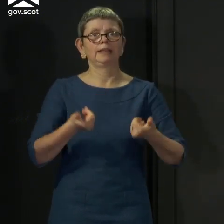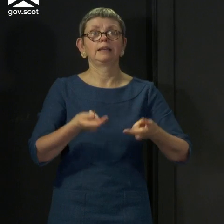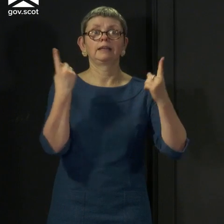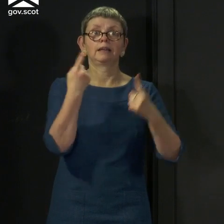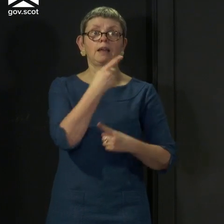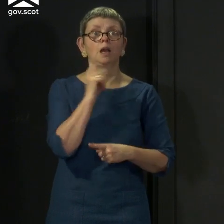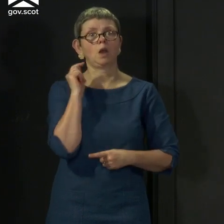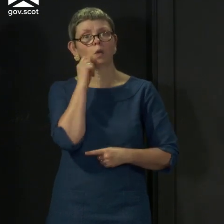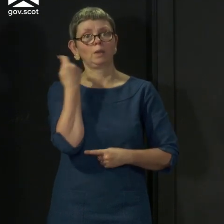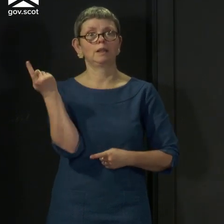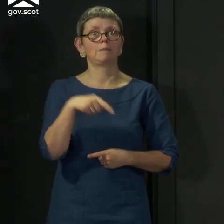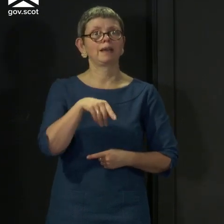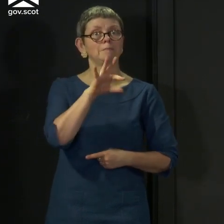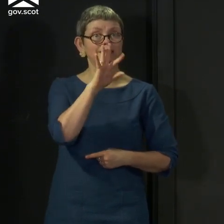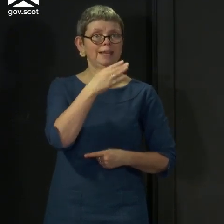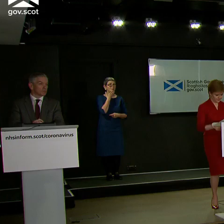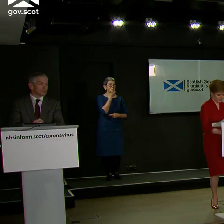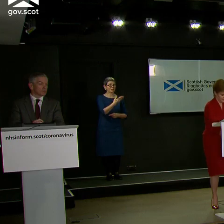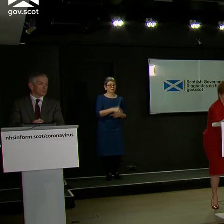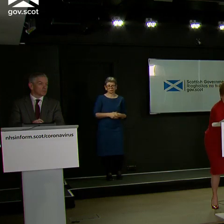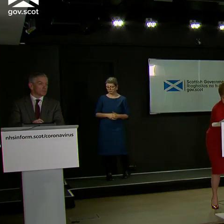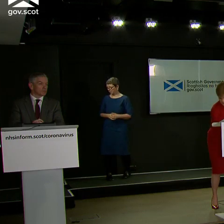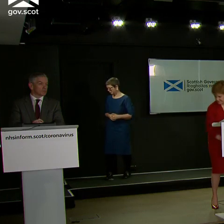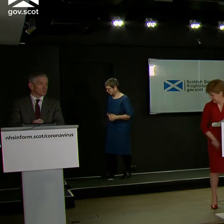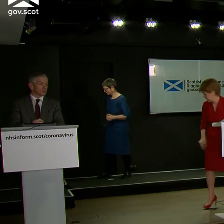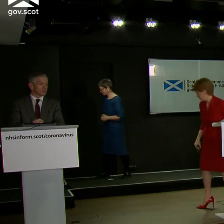back here on Monday. Thank you. Thank